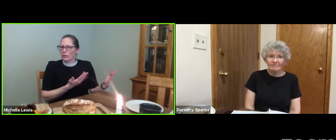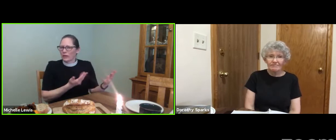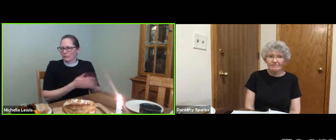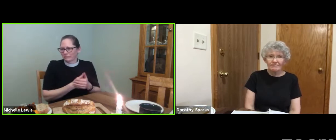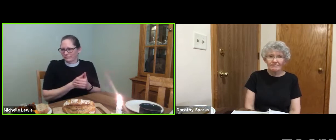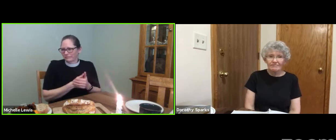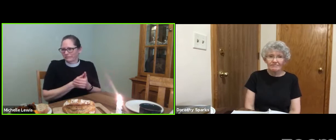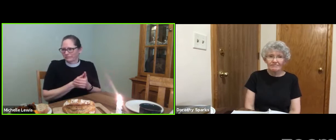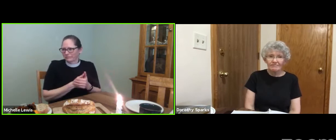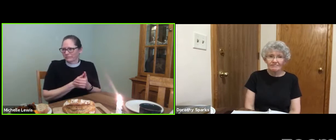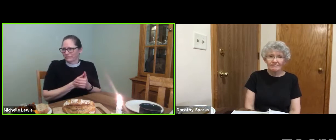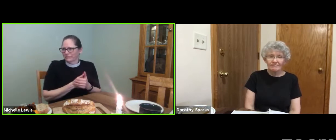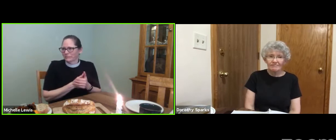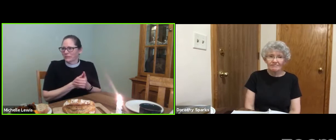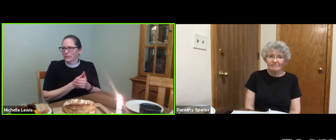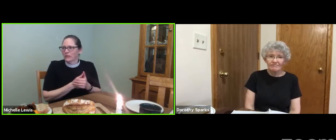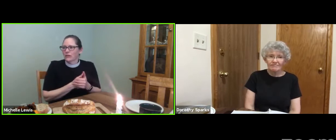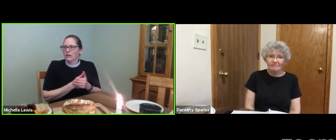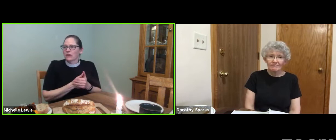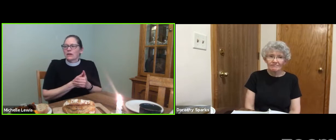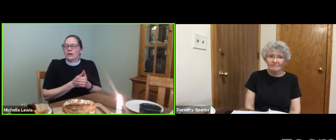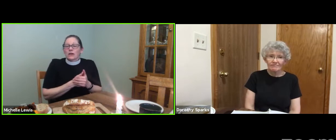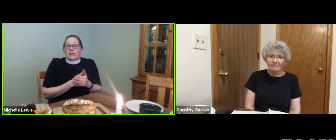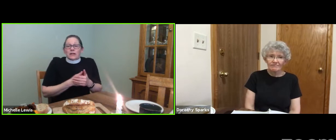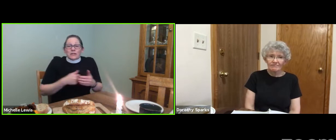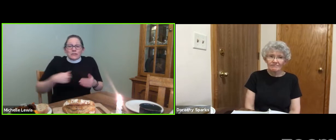We need to stay separated to take care of one another.